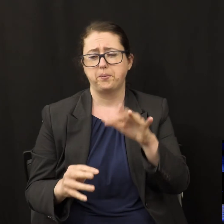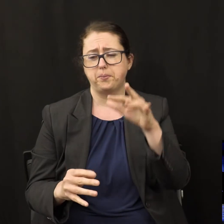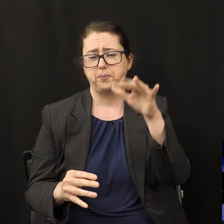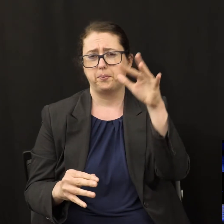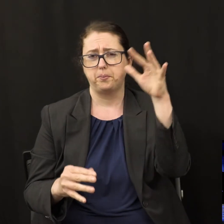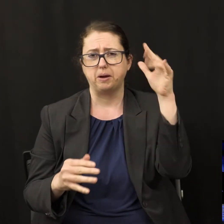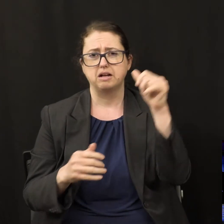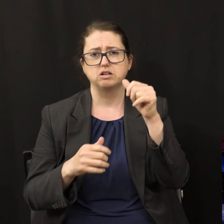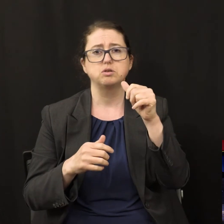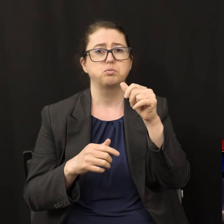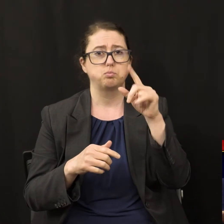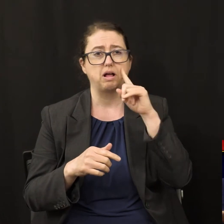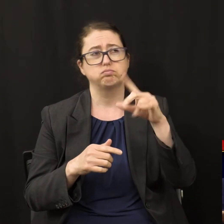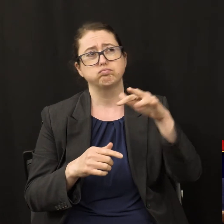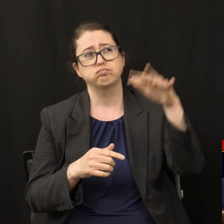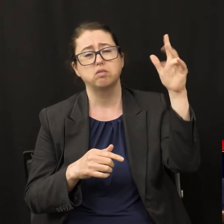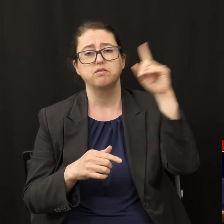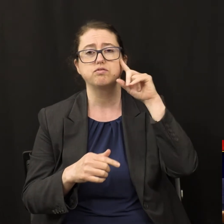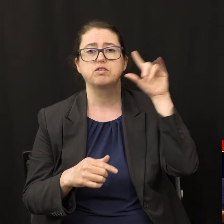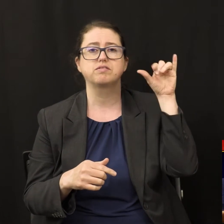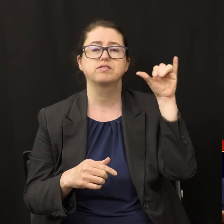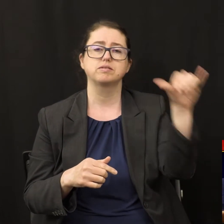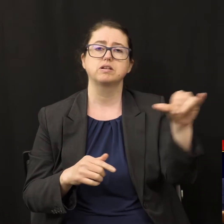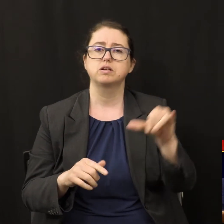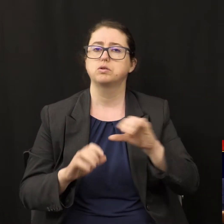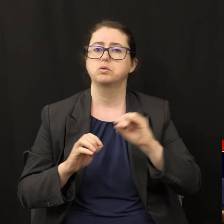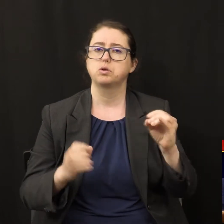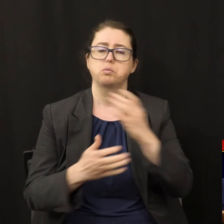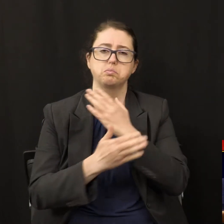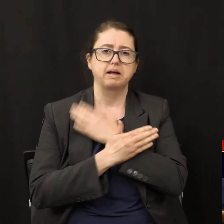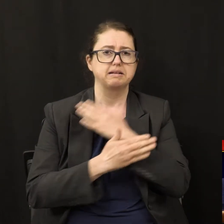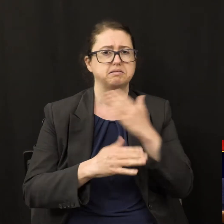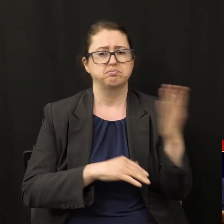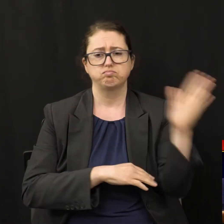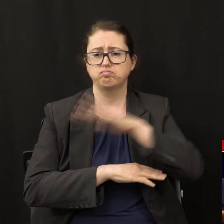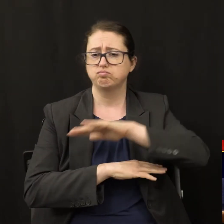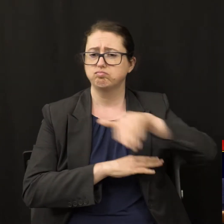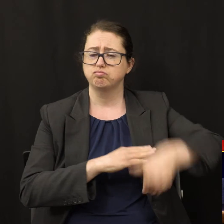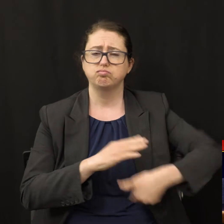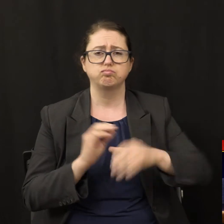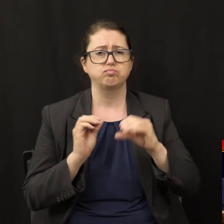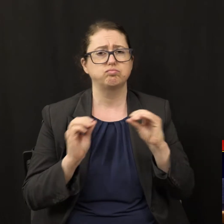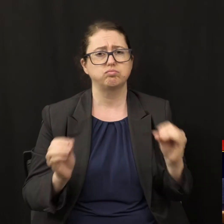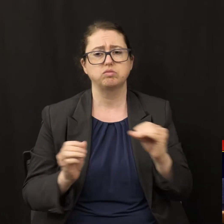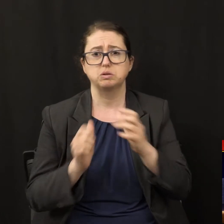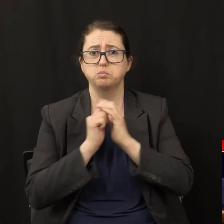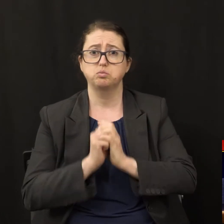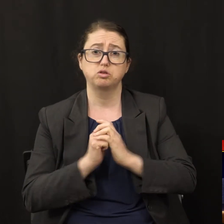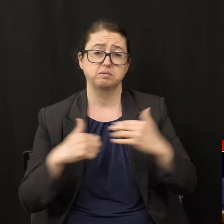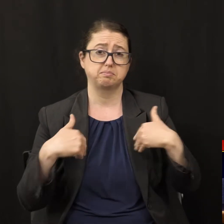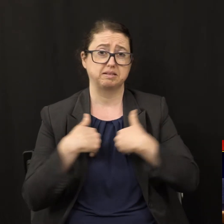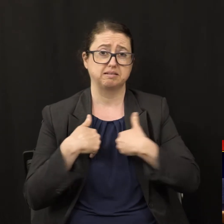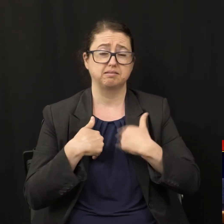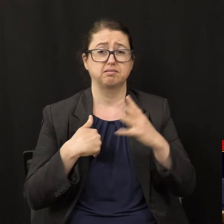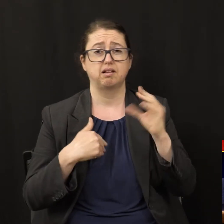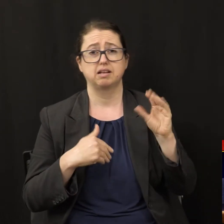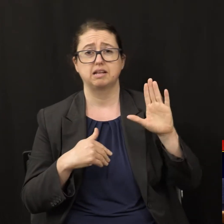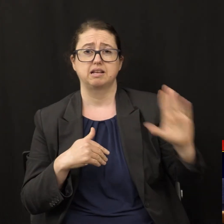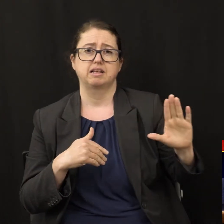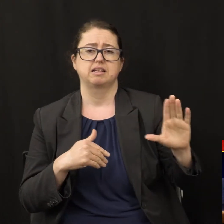forever and ever, and they have no rest, day or night, who worship the beast and his image, and